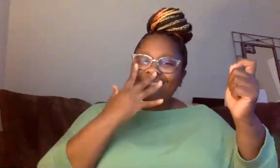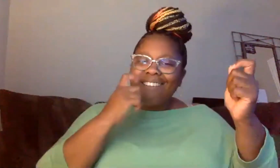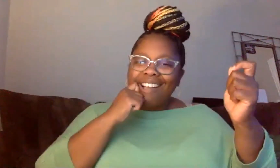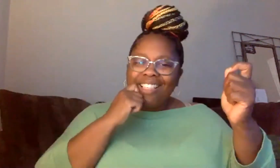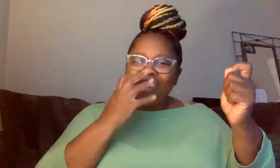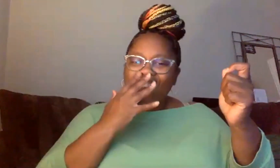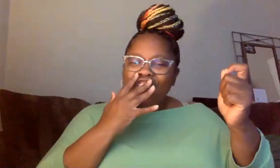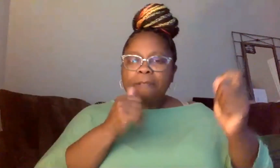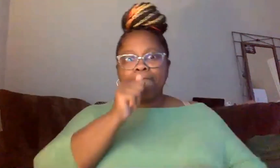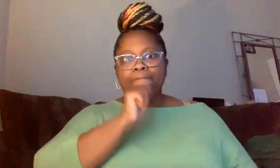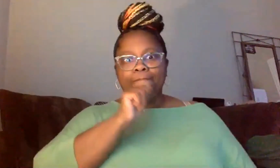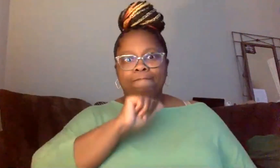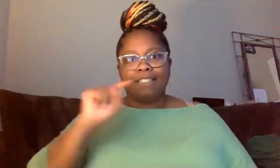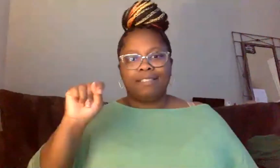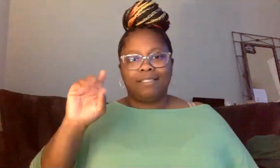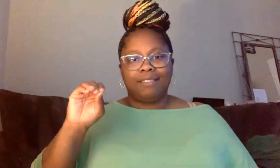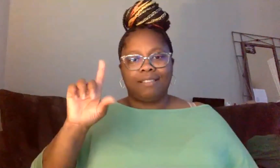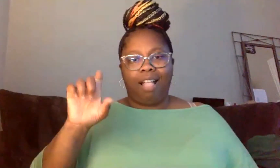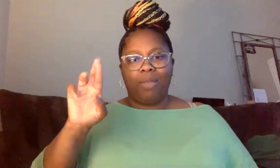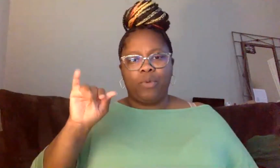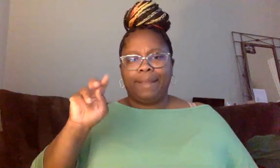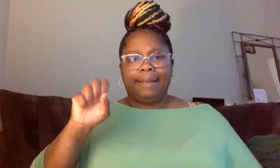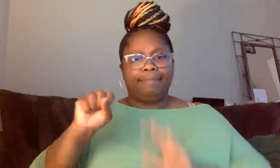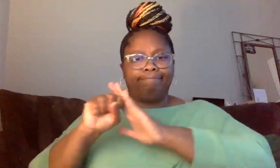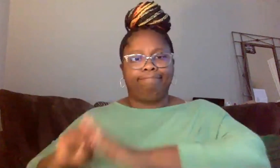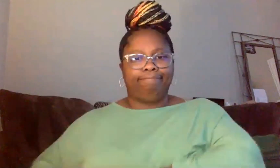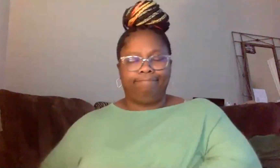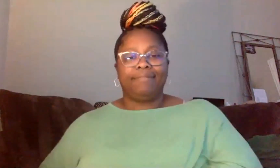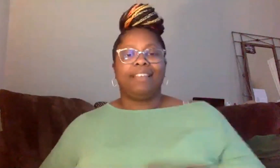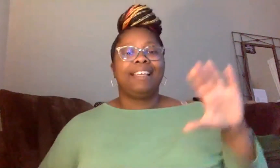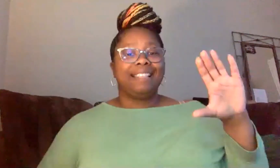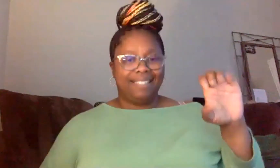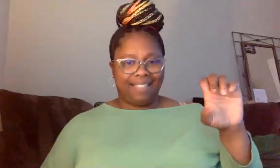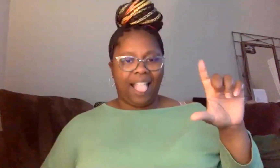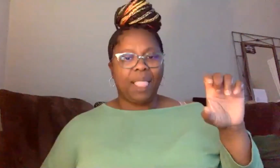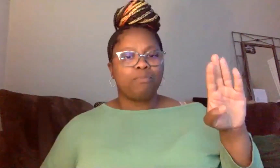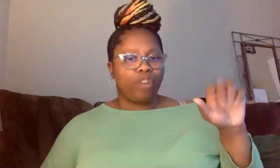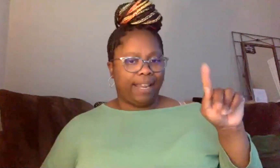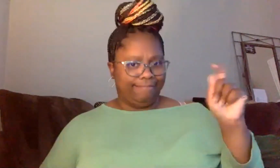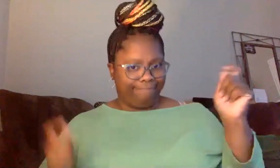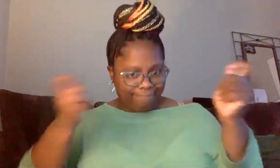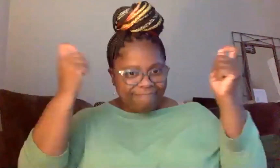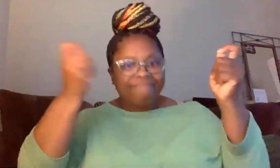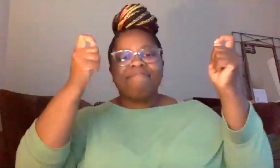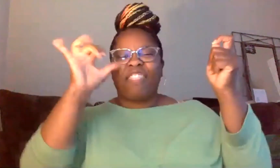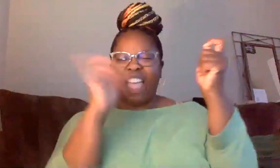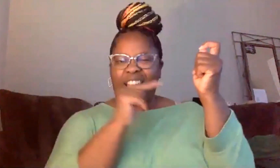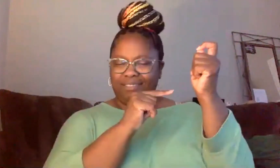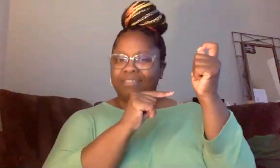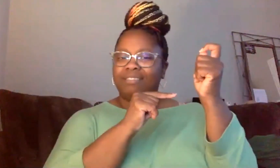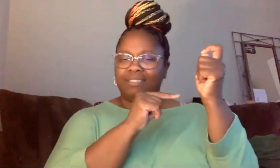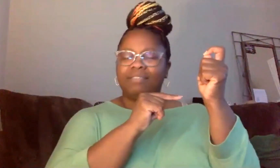going to do is tolerate. And, and instead of just tolerating each other, we're going to celebrate our differences, which are primarily